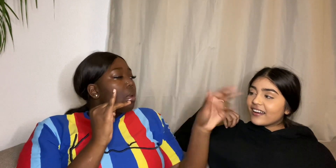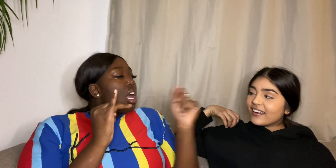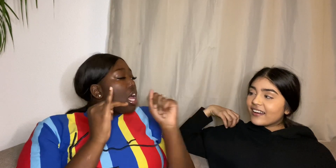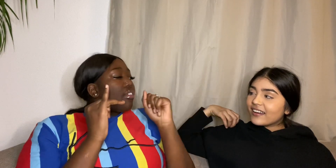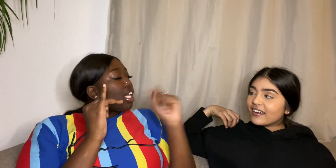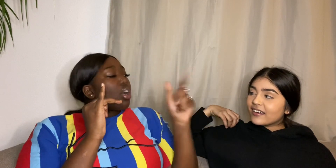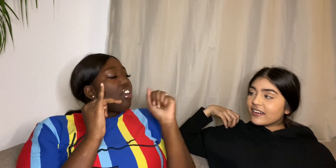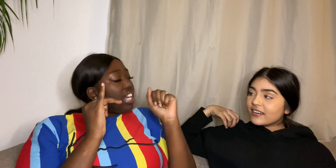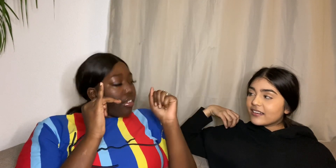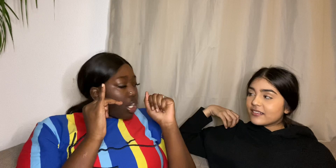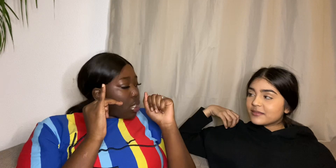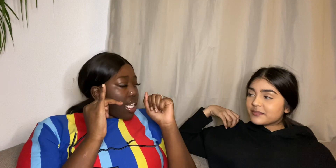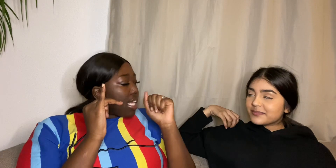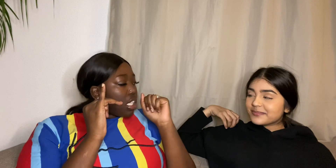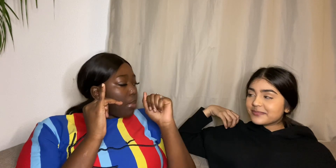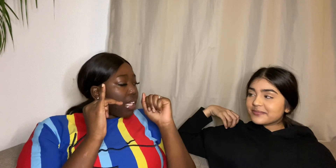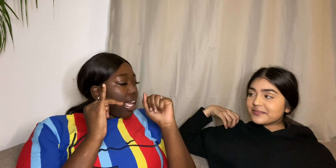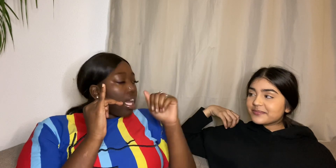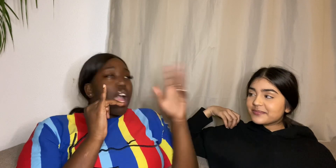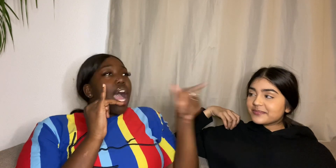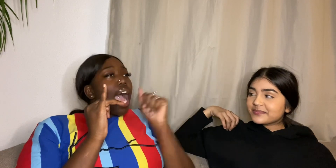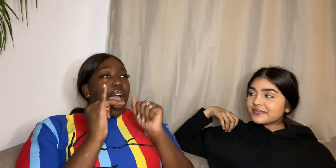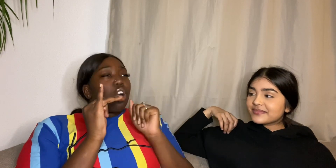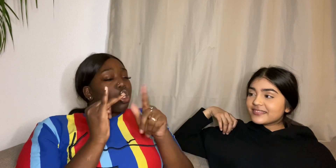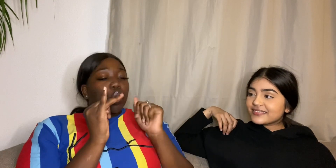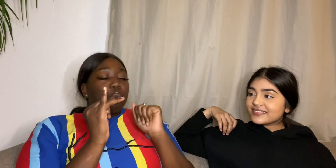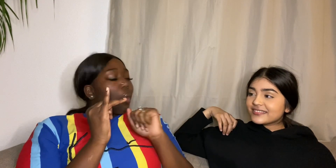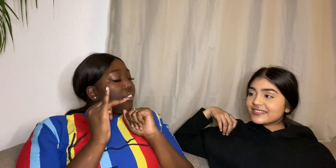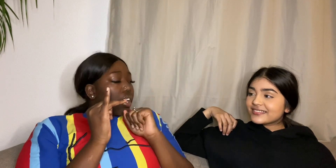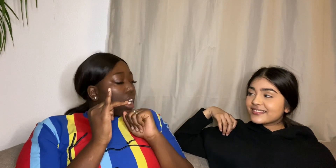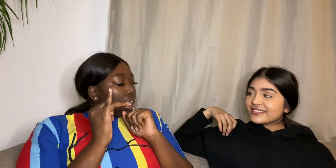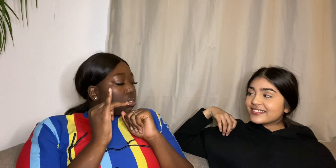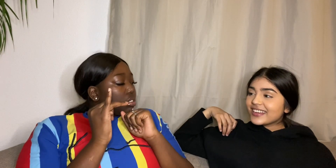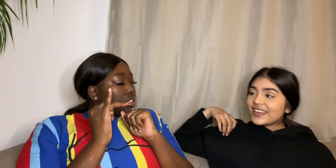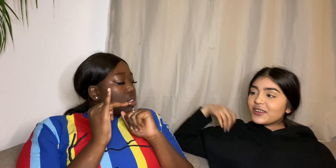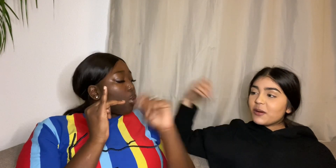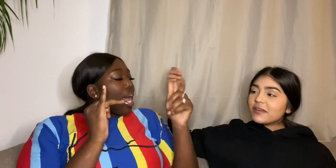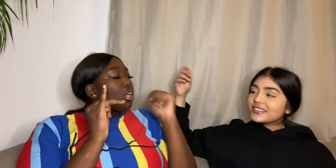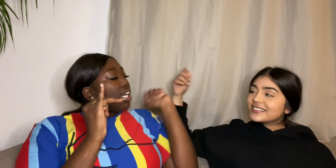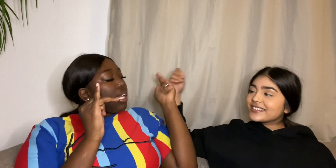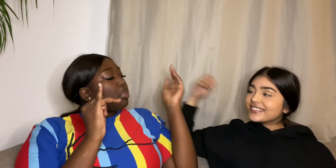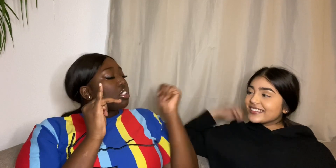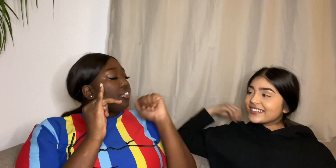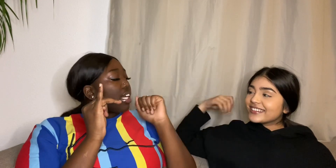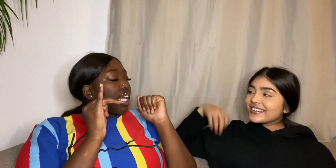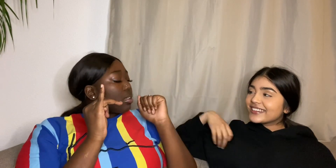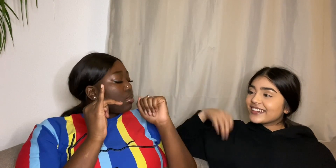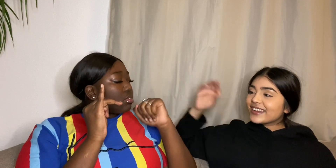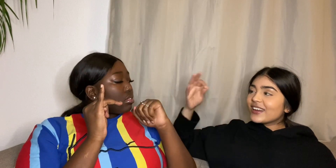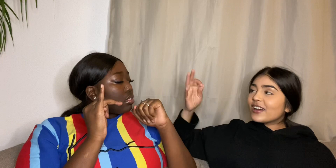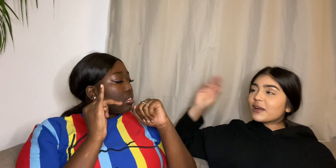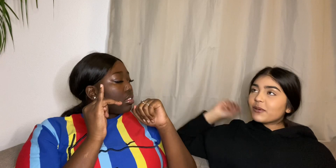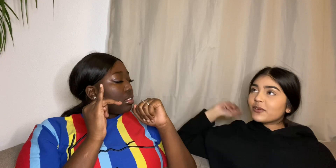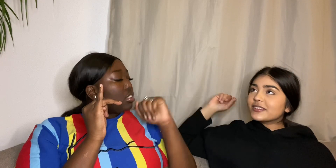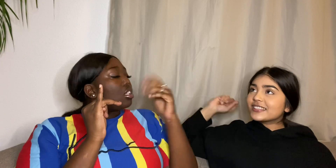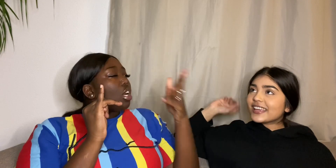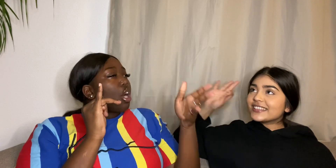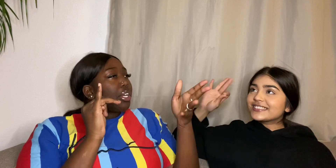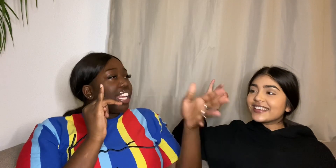Whenever you say something I also put my finger down But why you can't put your finger down You know you did